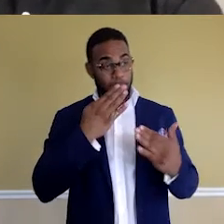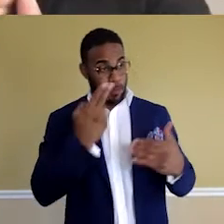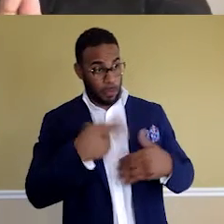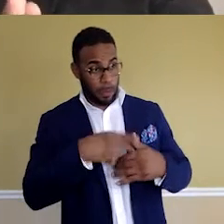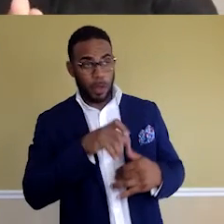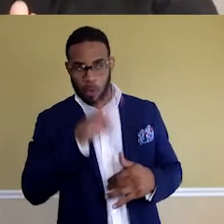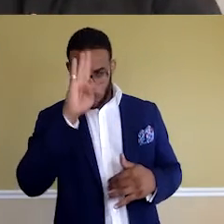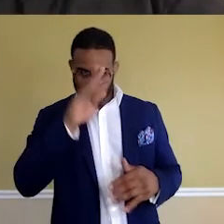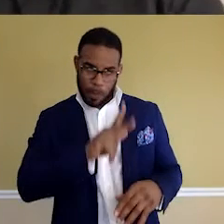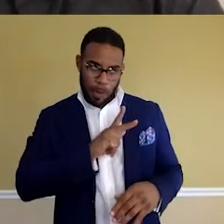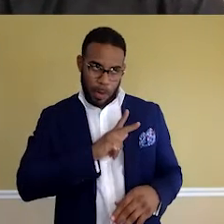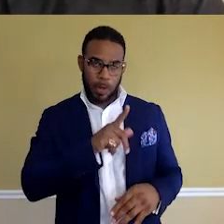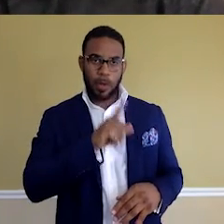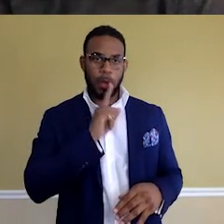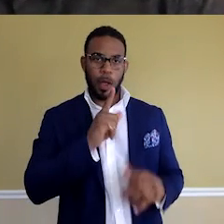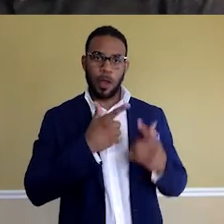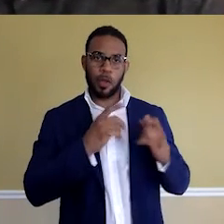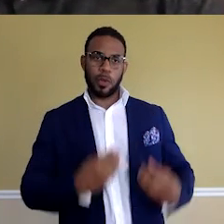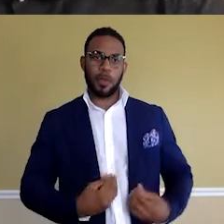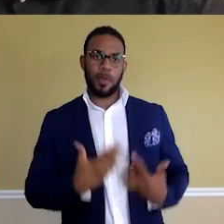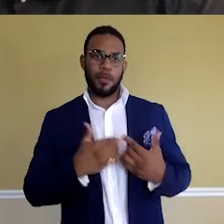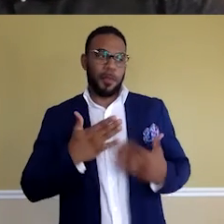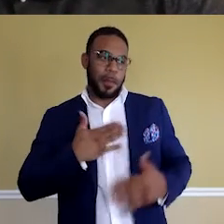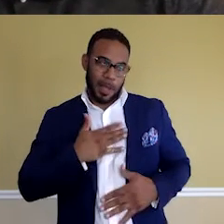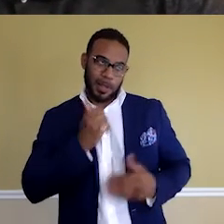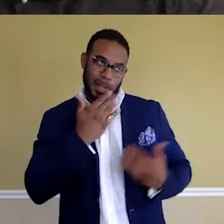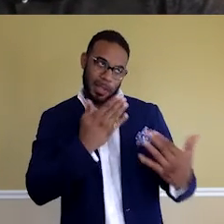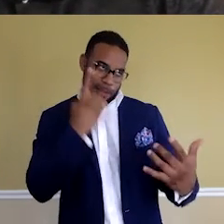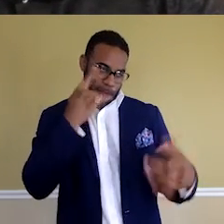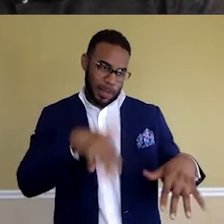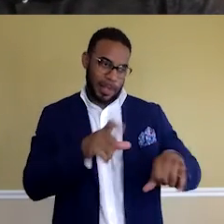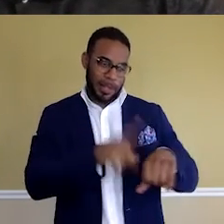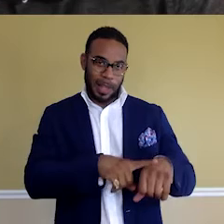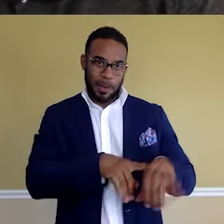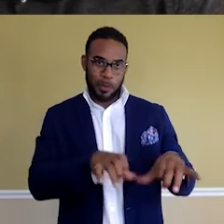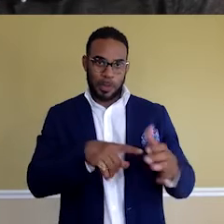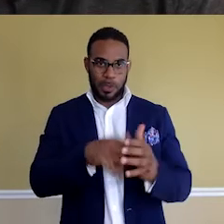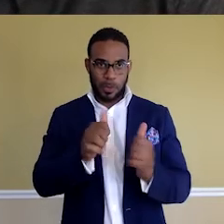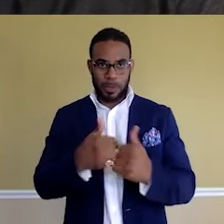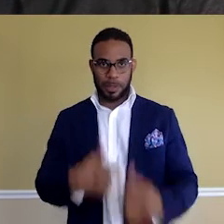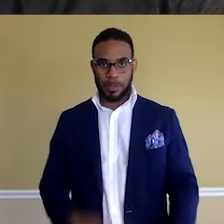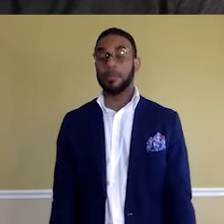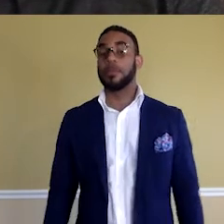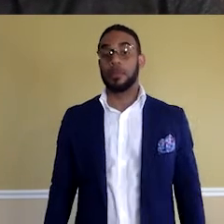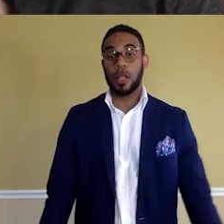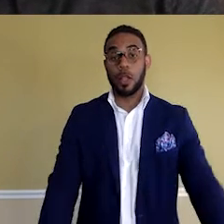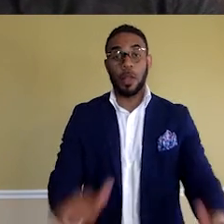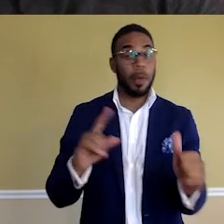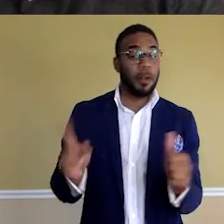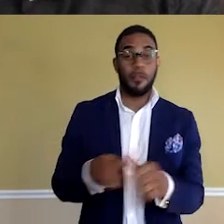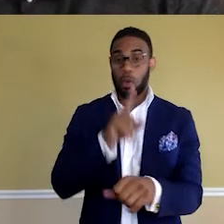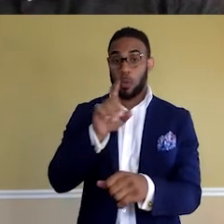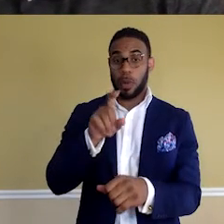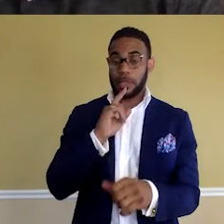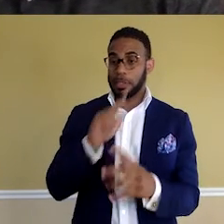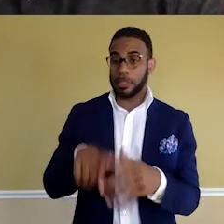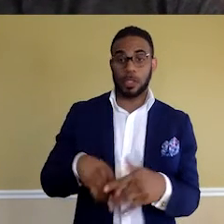know personally that you're a huge inspiration of mine. So, I thank you for taking the time out to do this with me. So, my very first question, we'll just get started right away, is